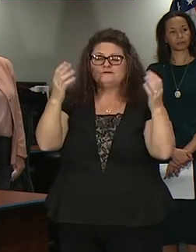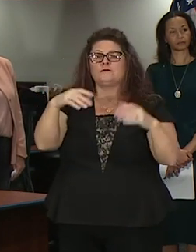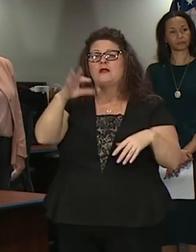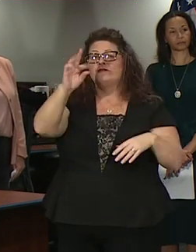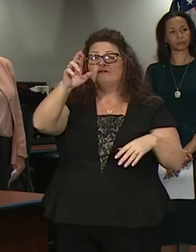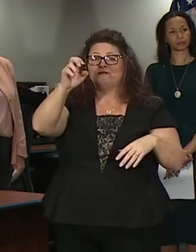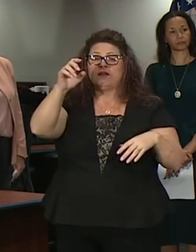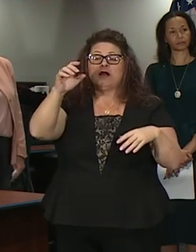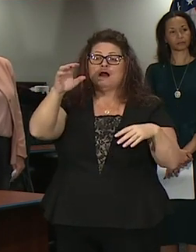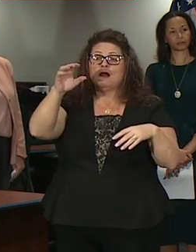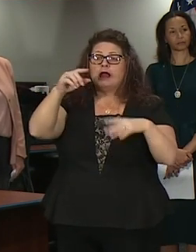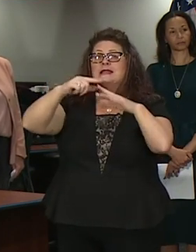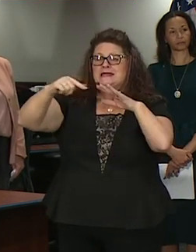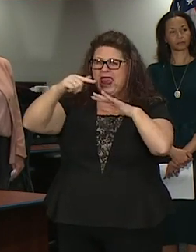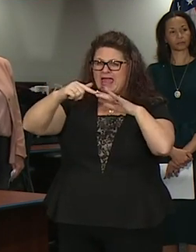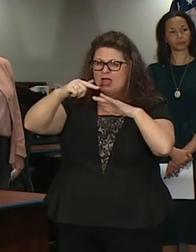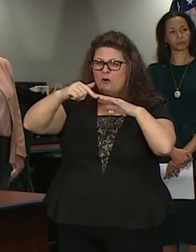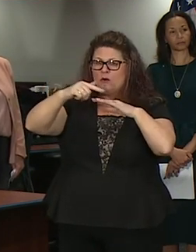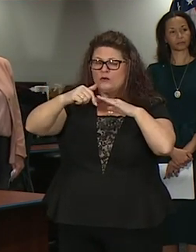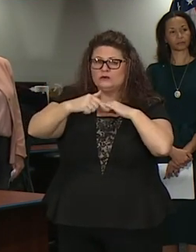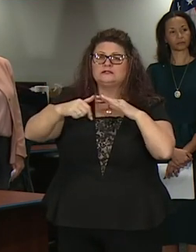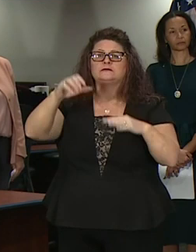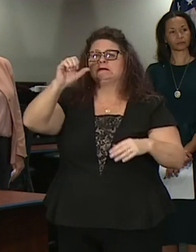nail salons and spas